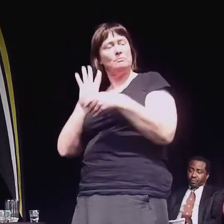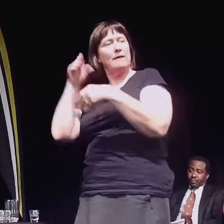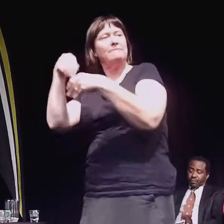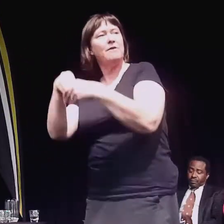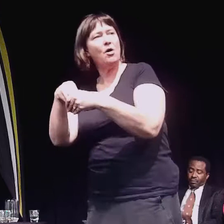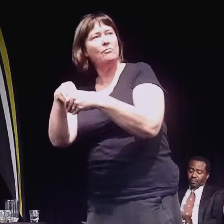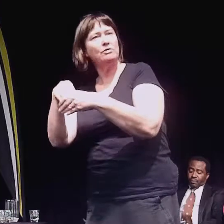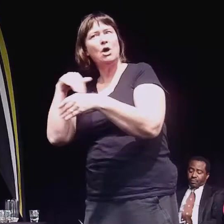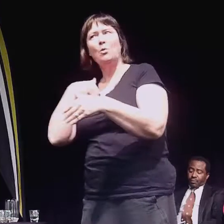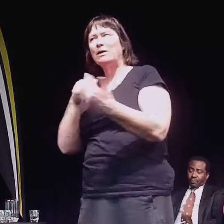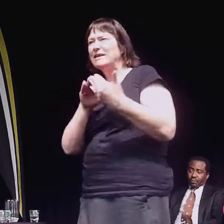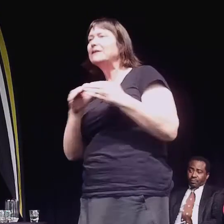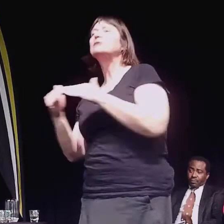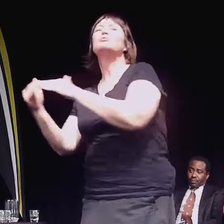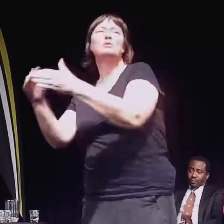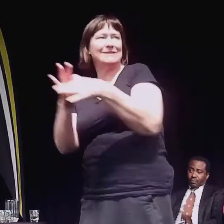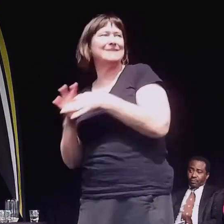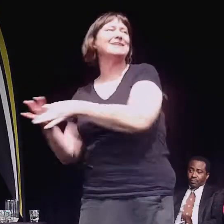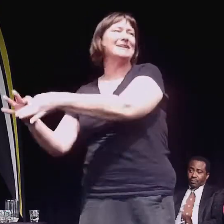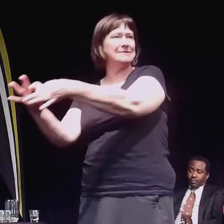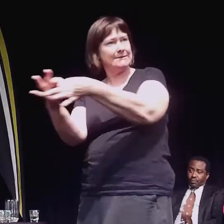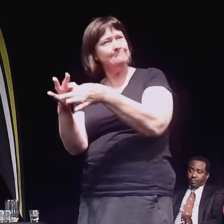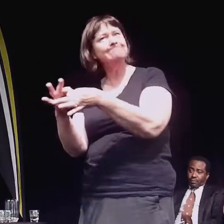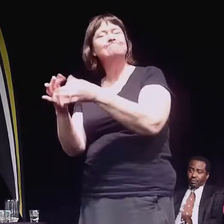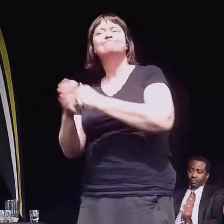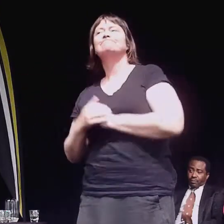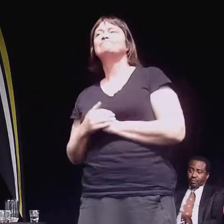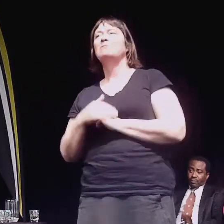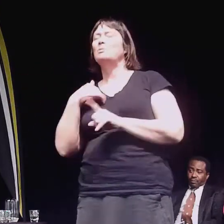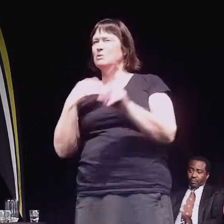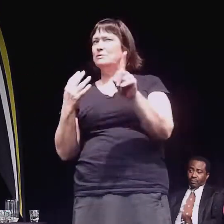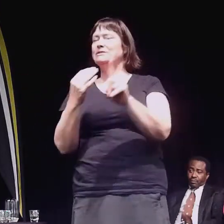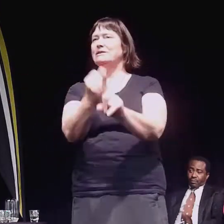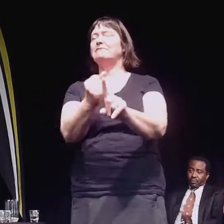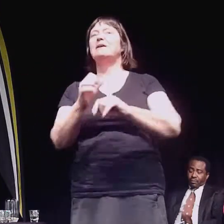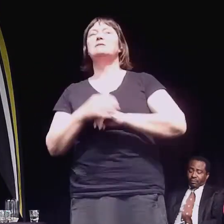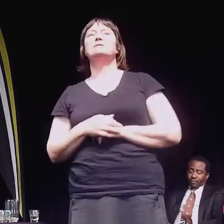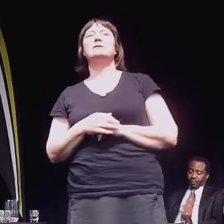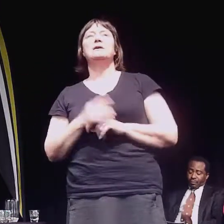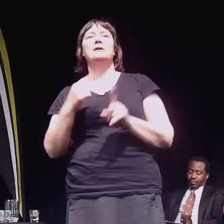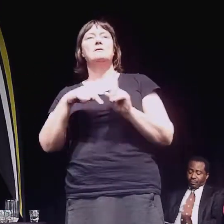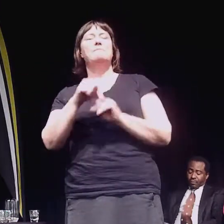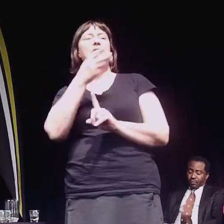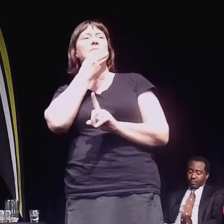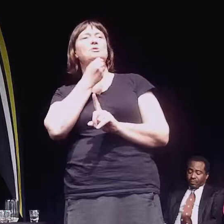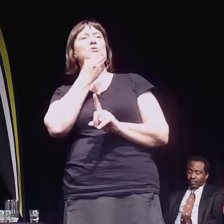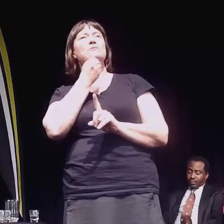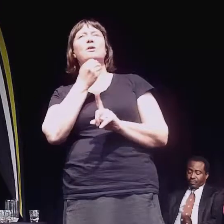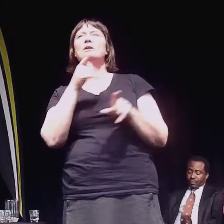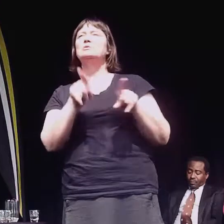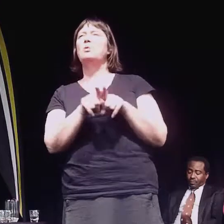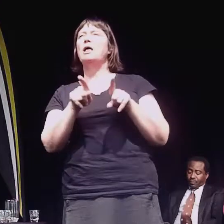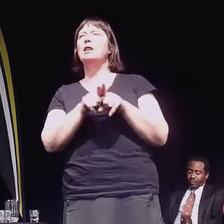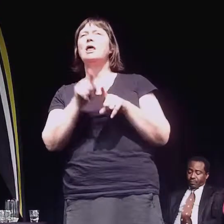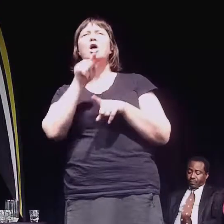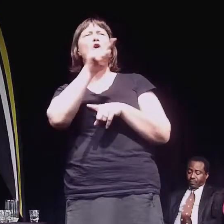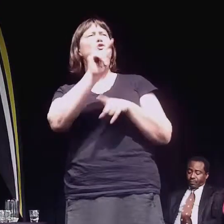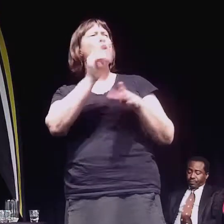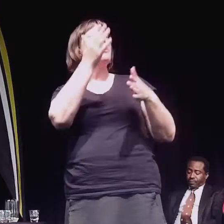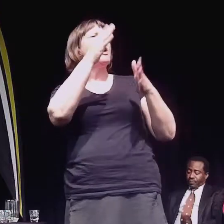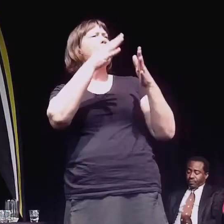community buy-in, we don't get anywhere and I would also, I think that would have also been useful in terms of the way that the weapons expo